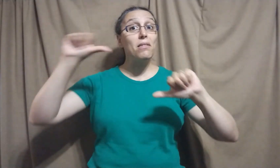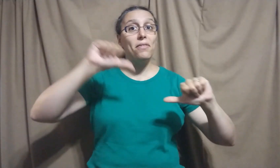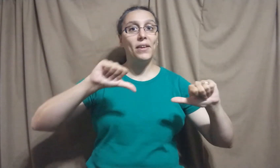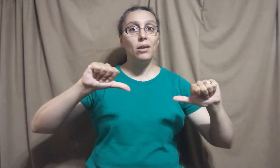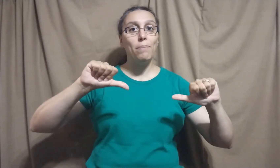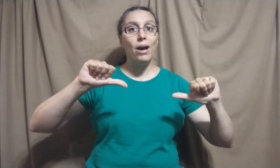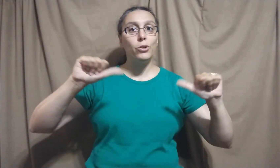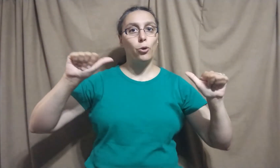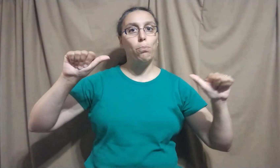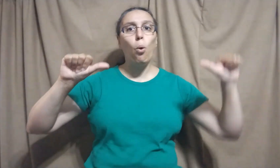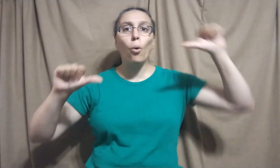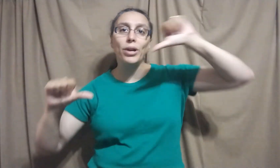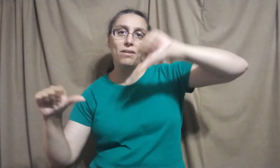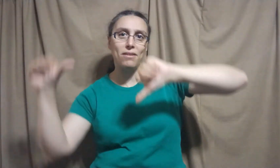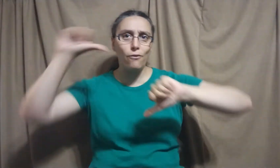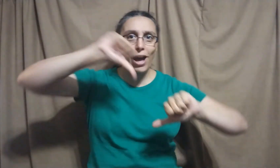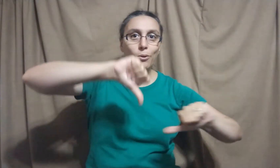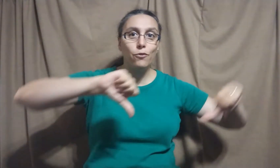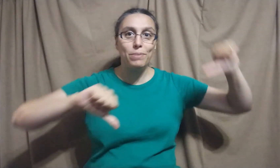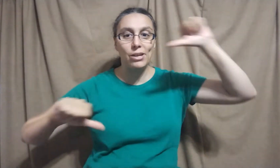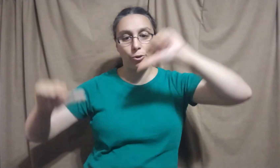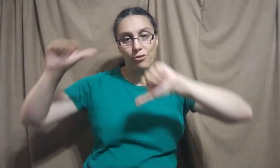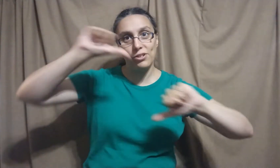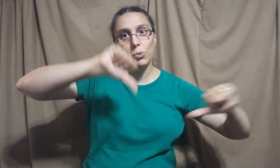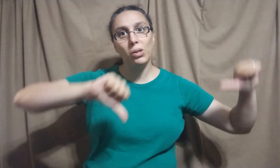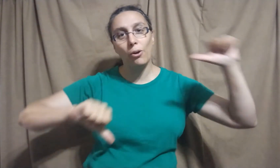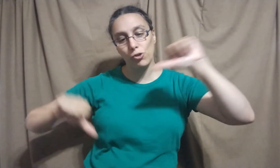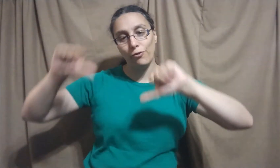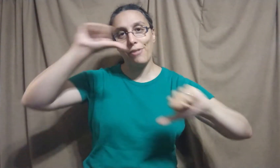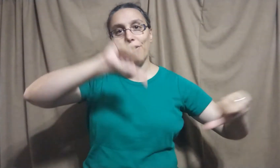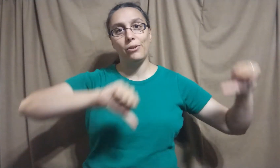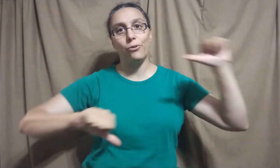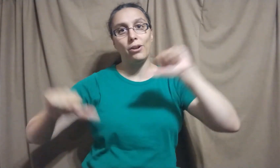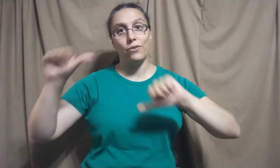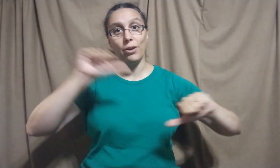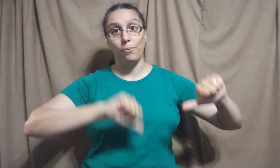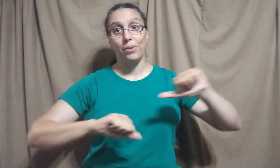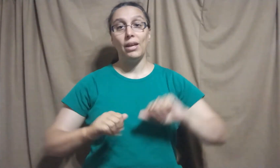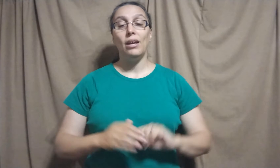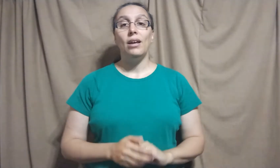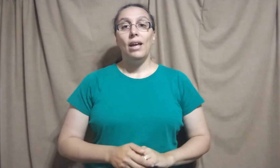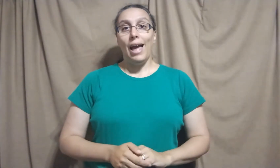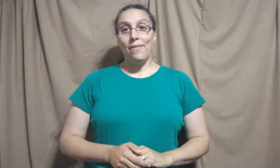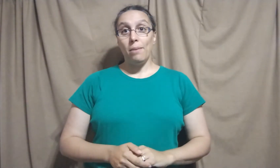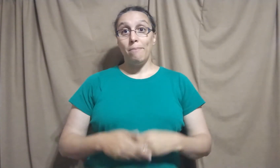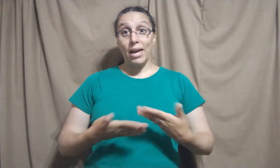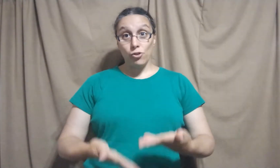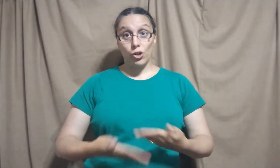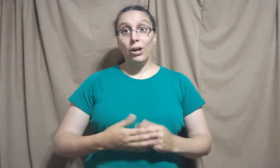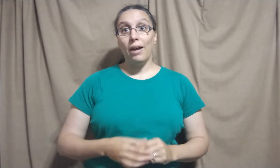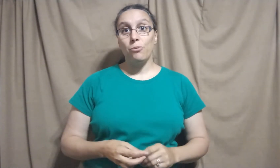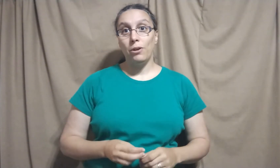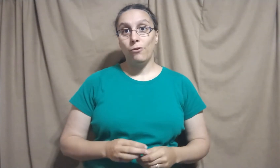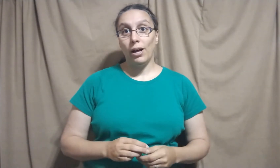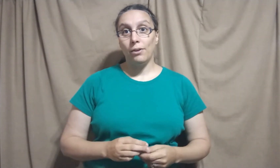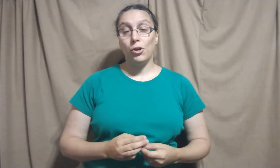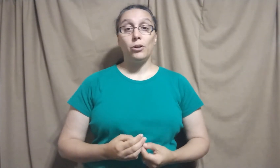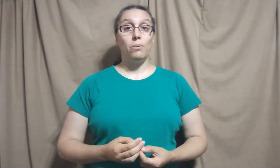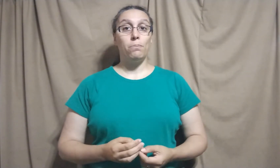Think about your pouring stuff out of beakers into a larger vessel in front of you. And then Manager, as we've talked about